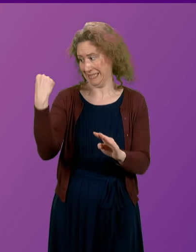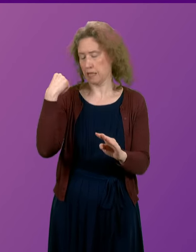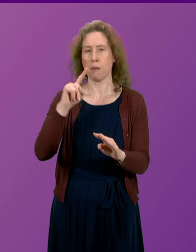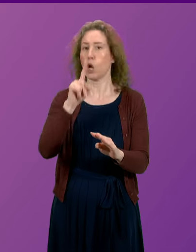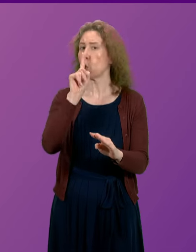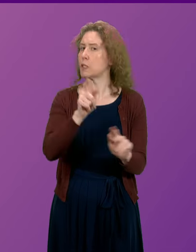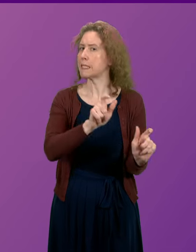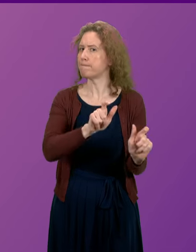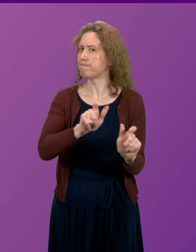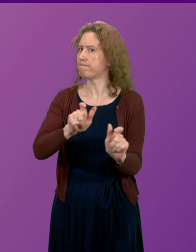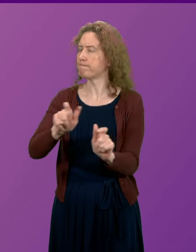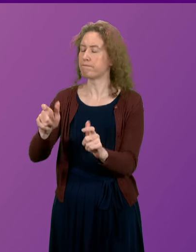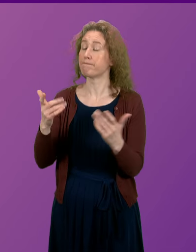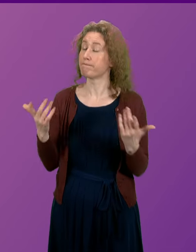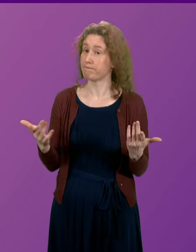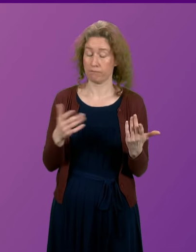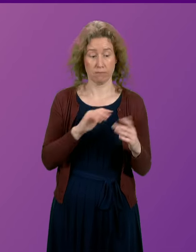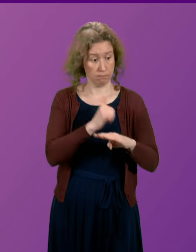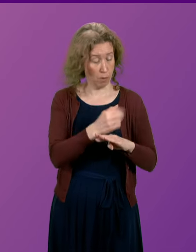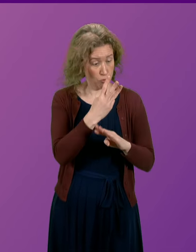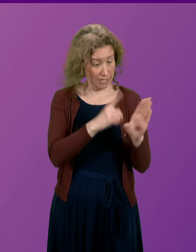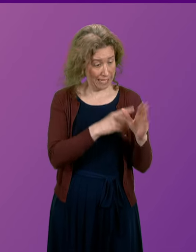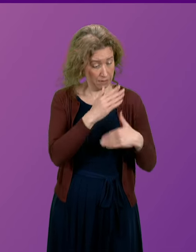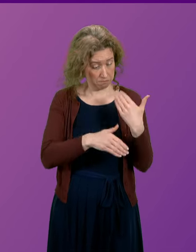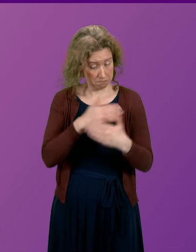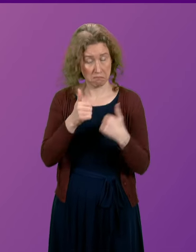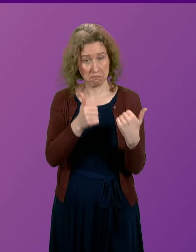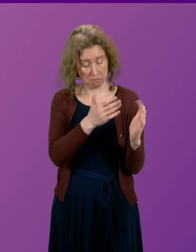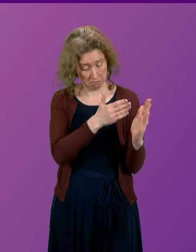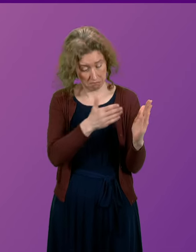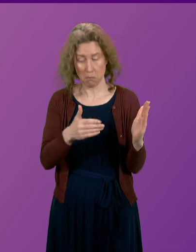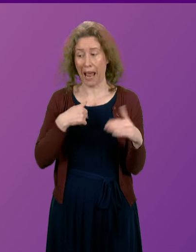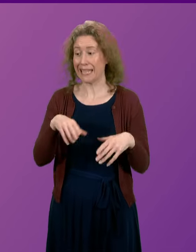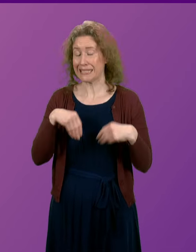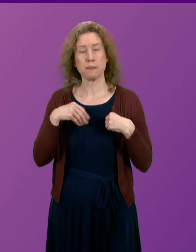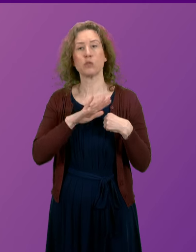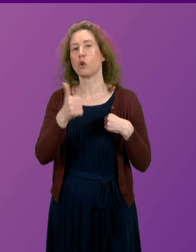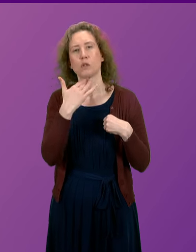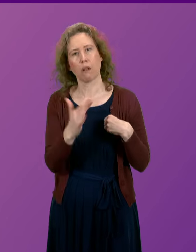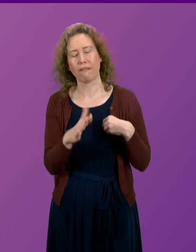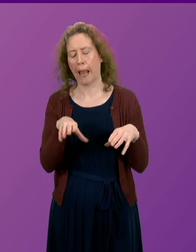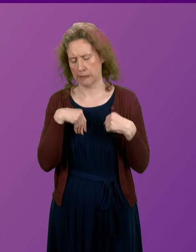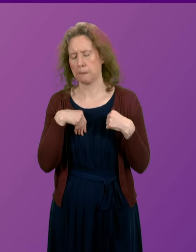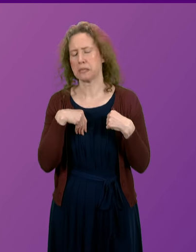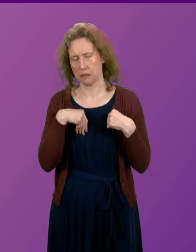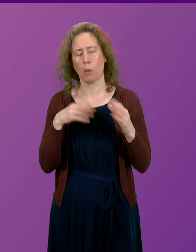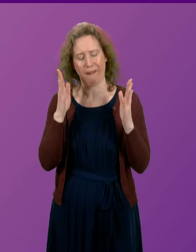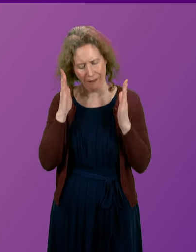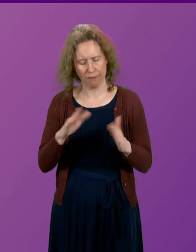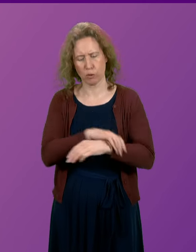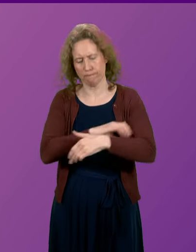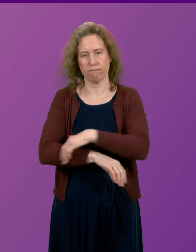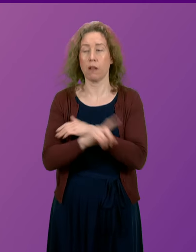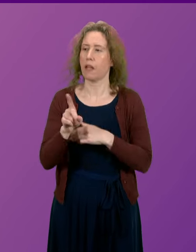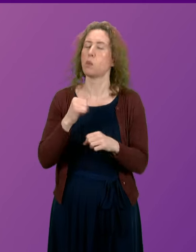sustained. They were implemented for a three-year period, and I have accepted that that is not good enough and it has to be addressed, which is